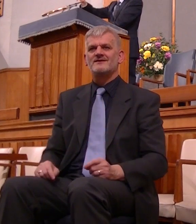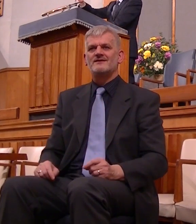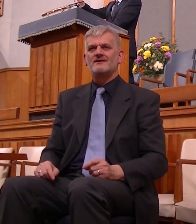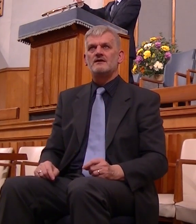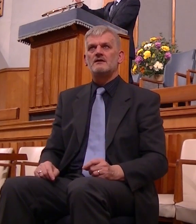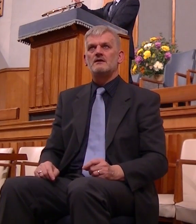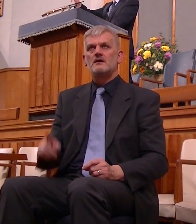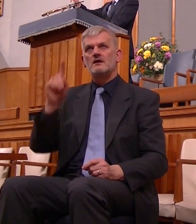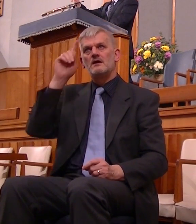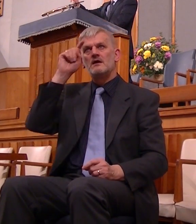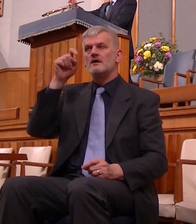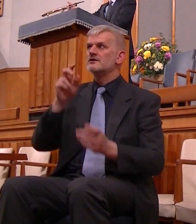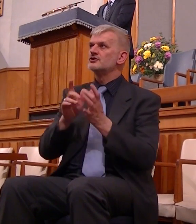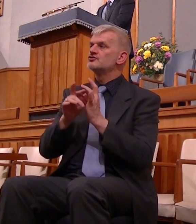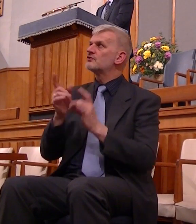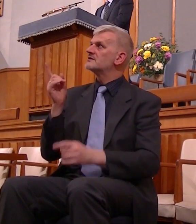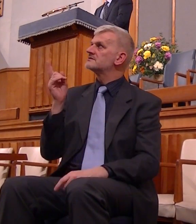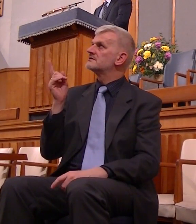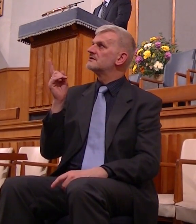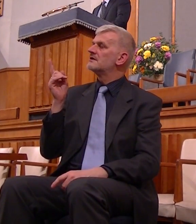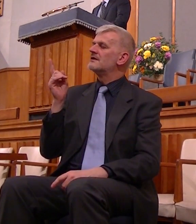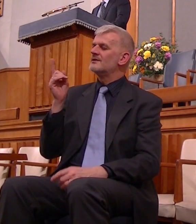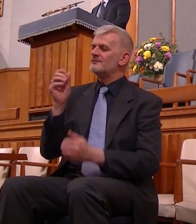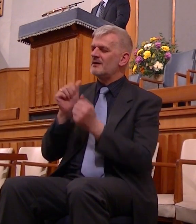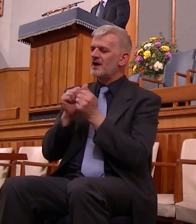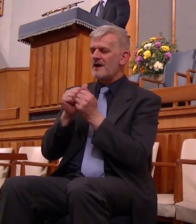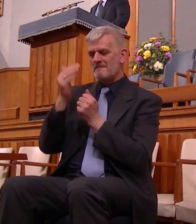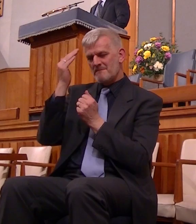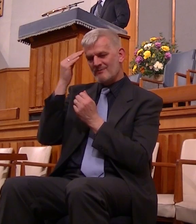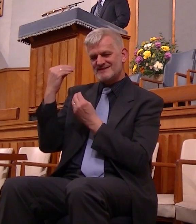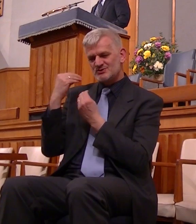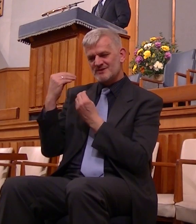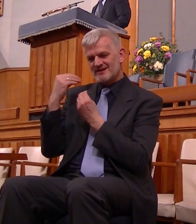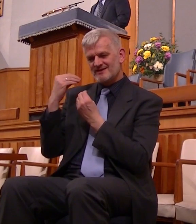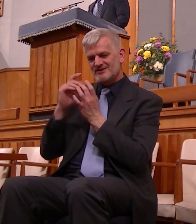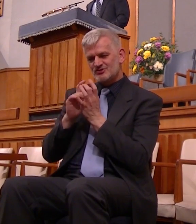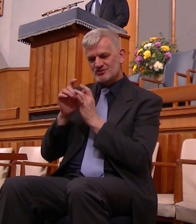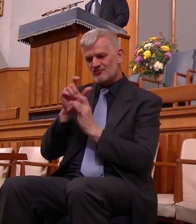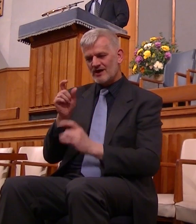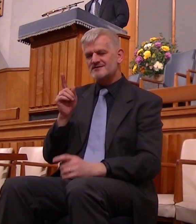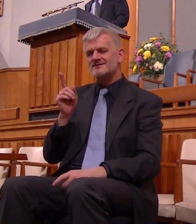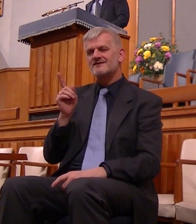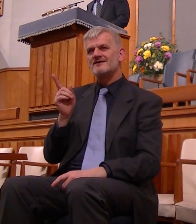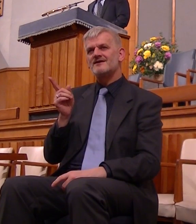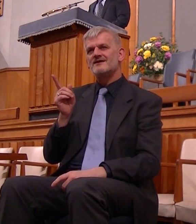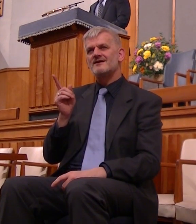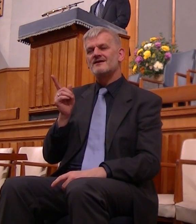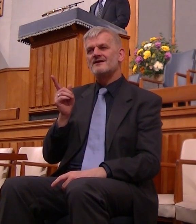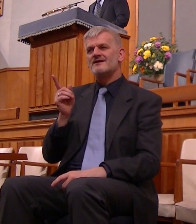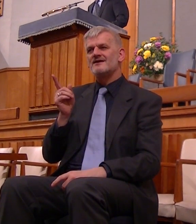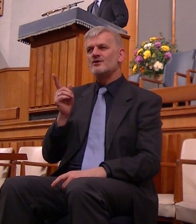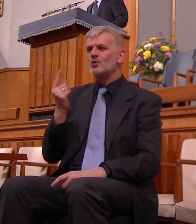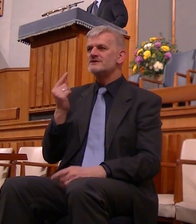about Christ he remembered the lessons that he learned at his mother's need about Christ the Saviour